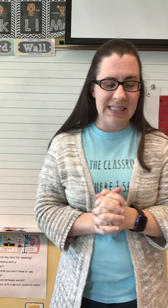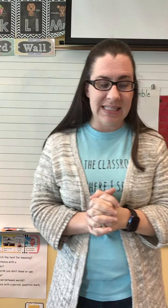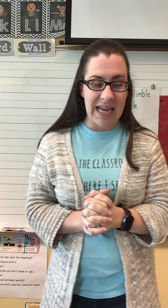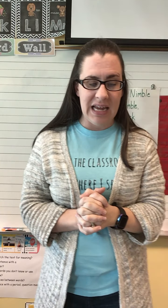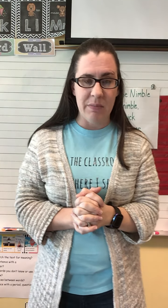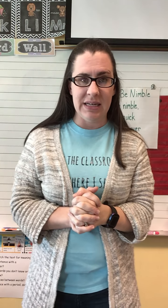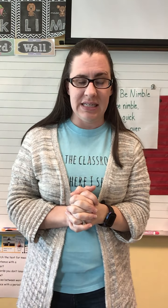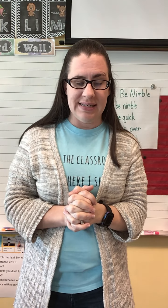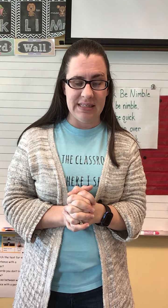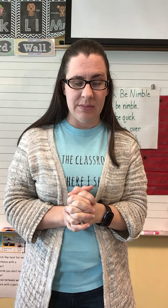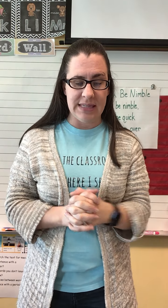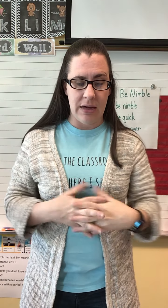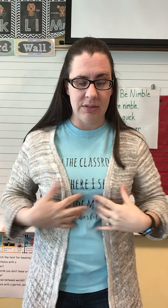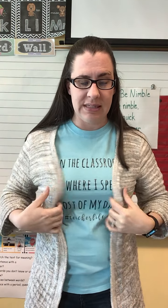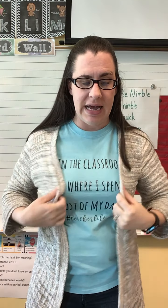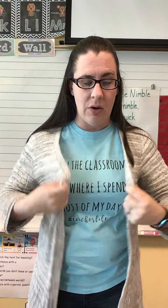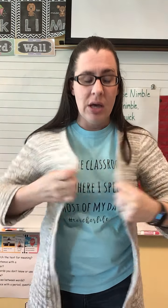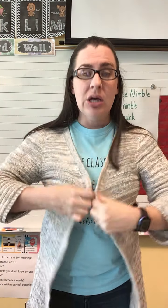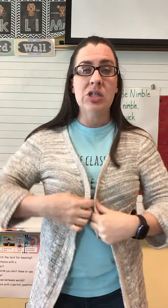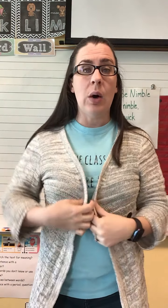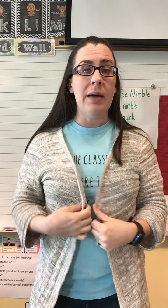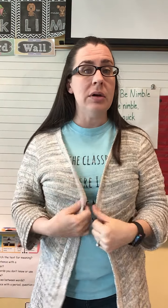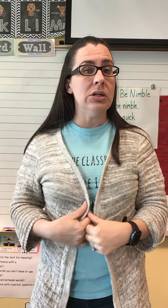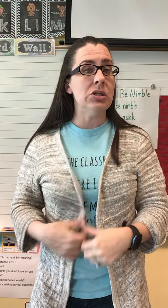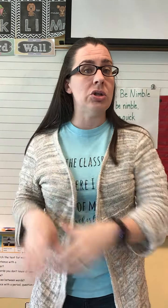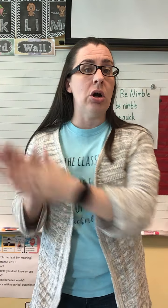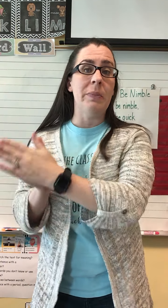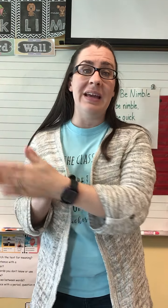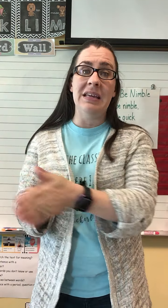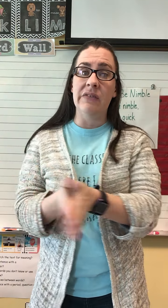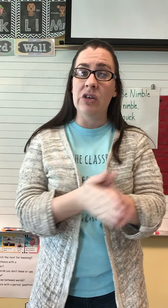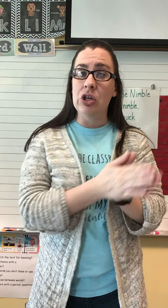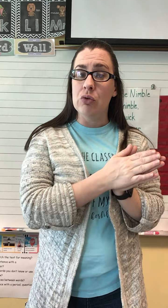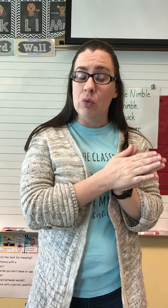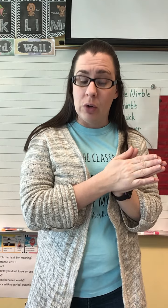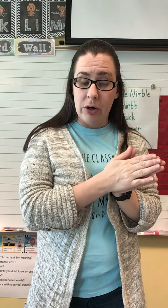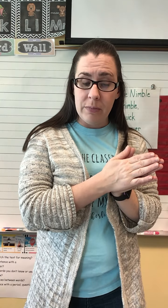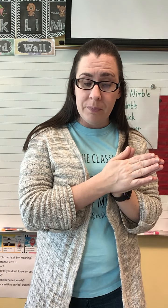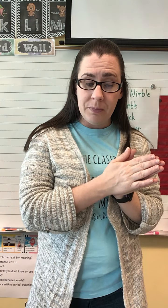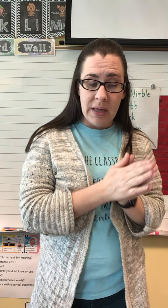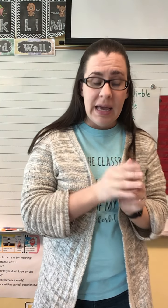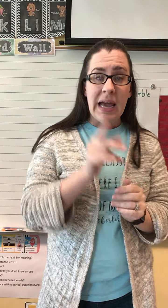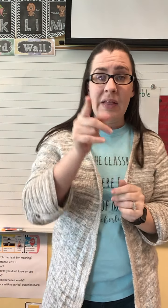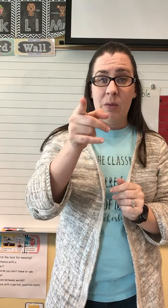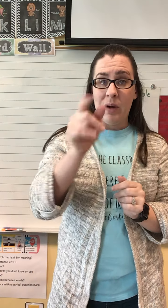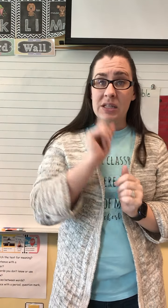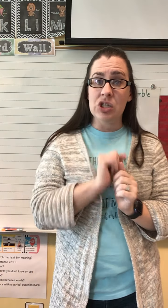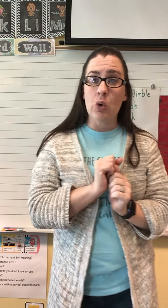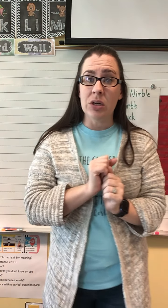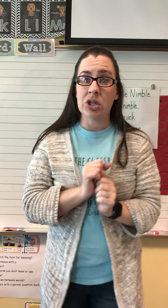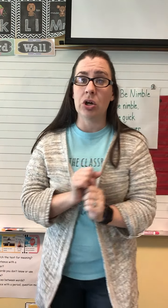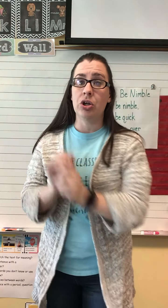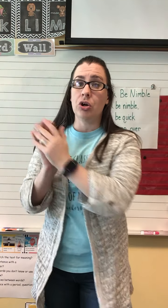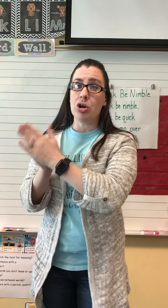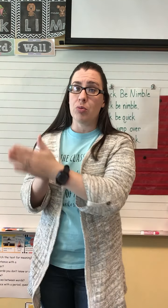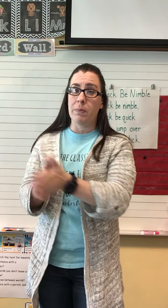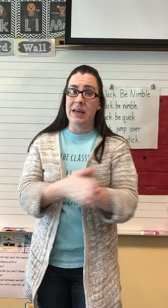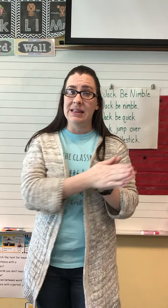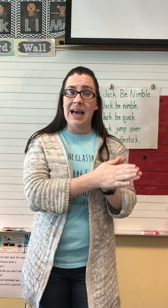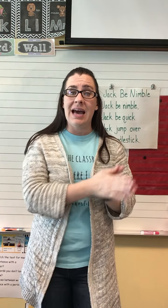segmenting some sounds now. So, I'm going to start by giving you the word, and then when it's your turn, you're going to repeat that,